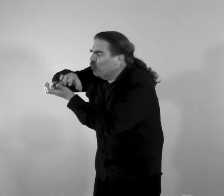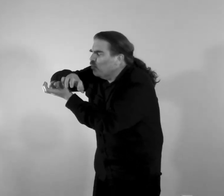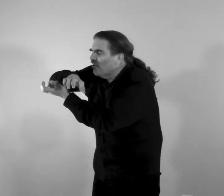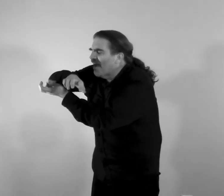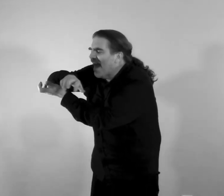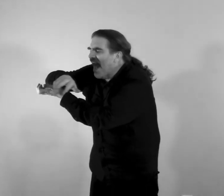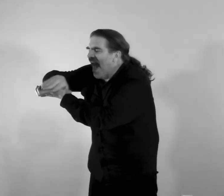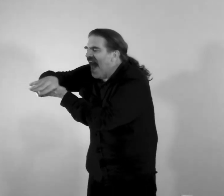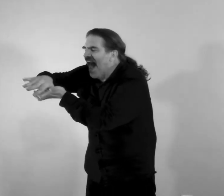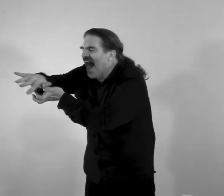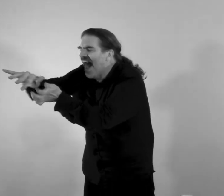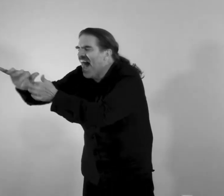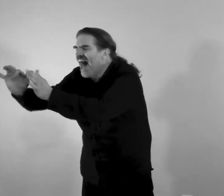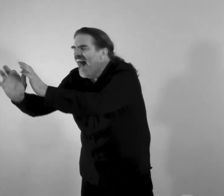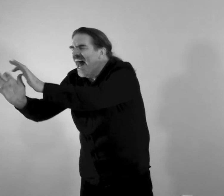And sucks it.